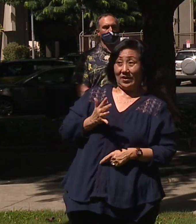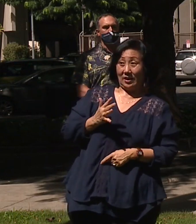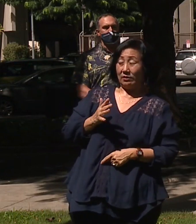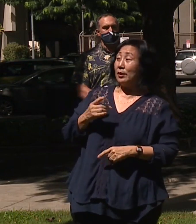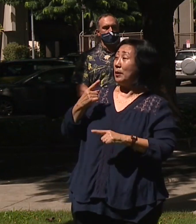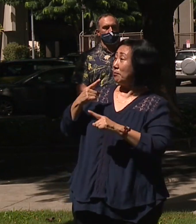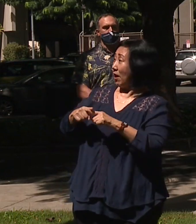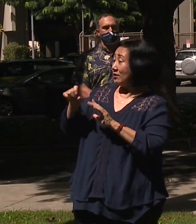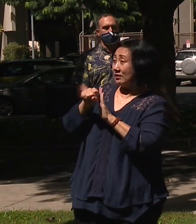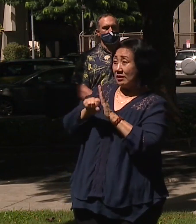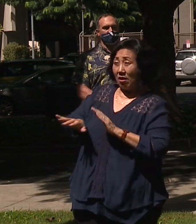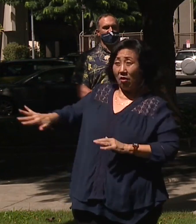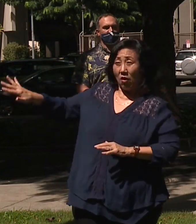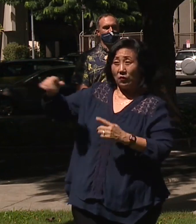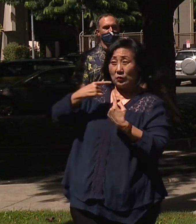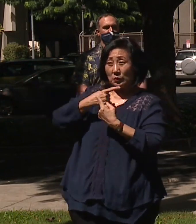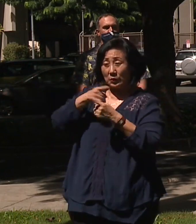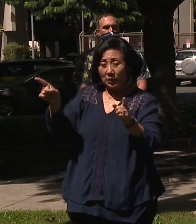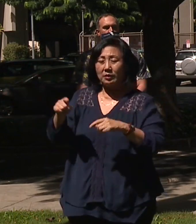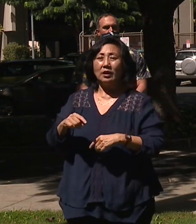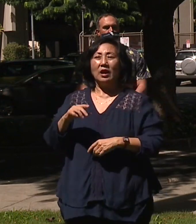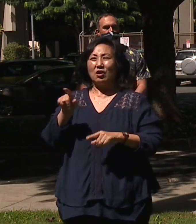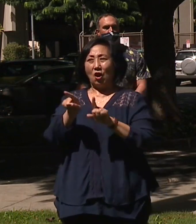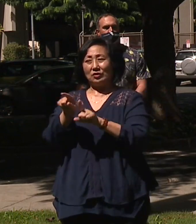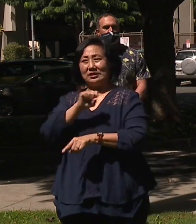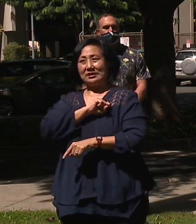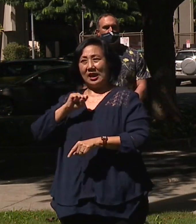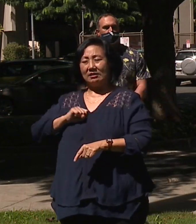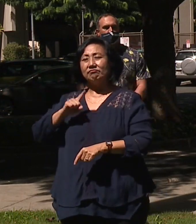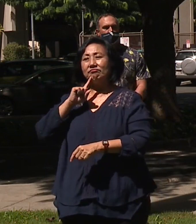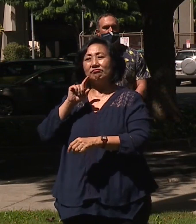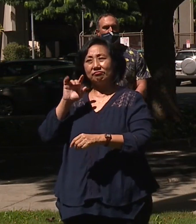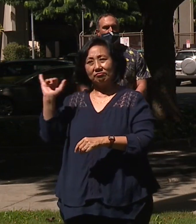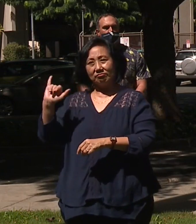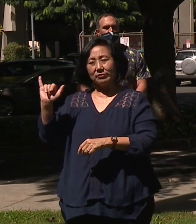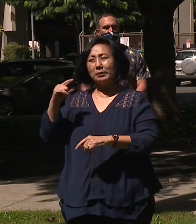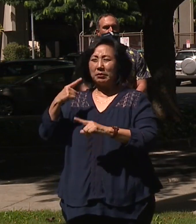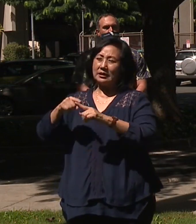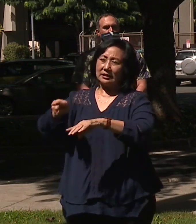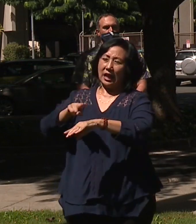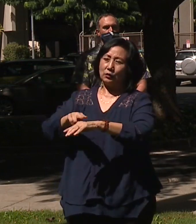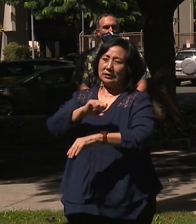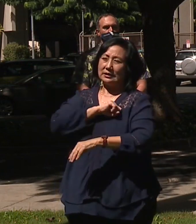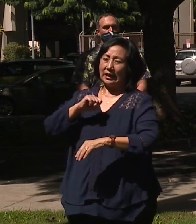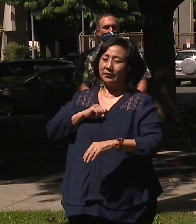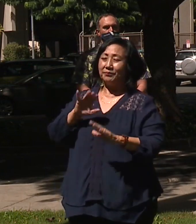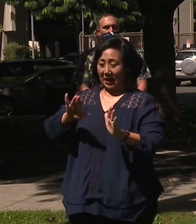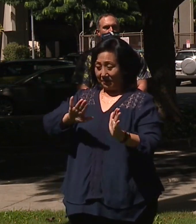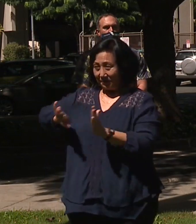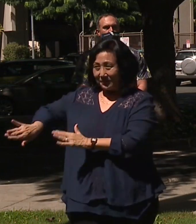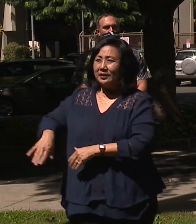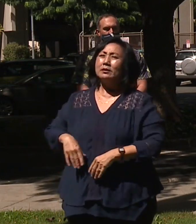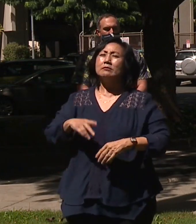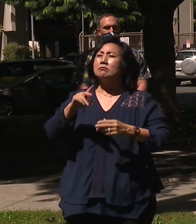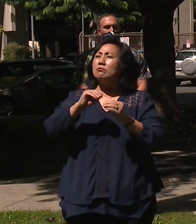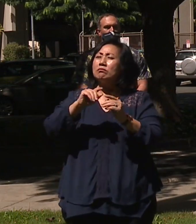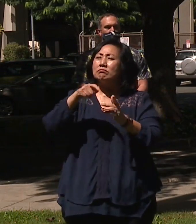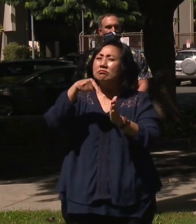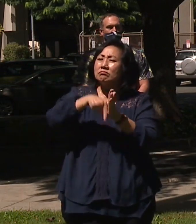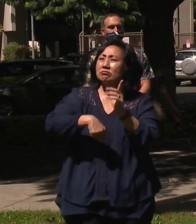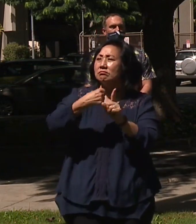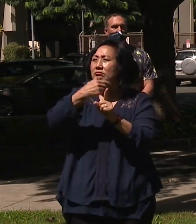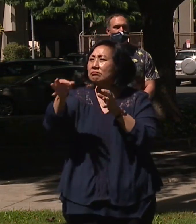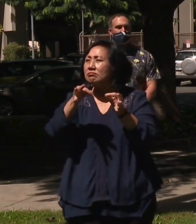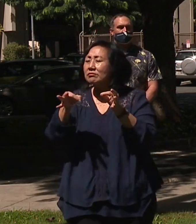proclaiming it today and the Senate actually as well as the National Senate. But for now, to get some project details, I'm gonna